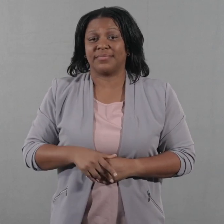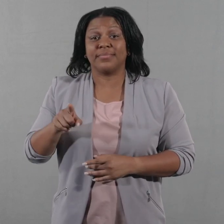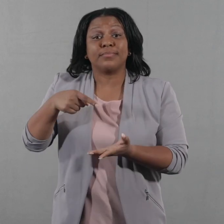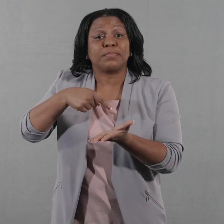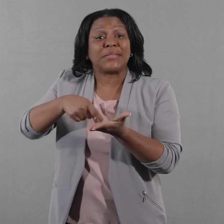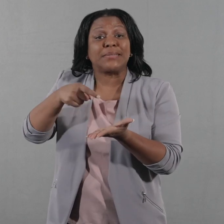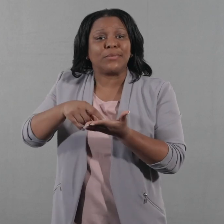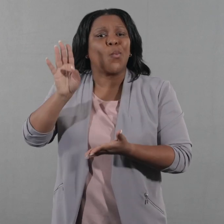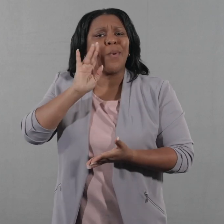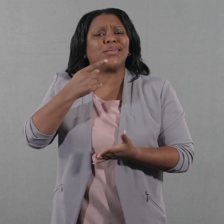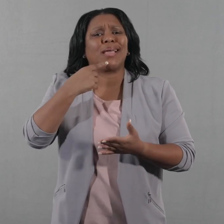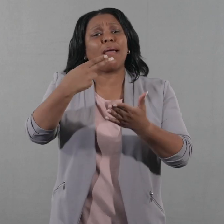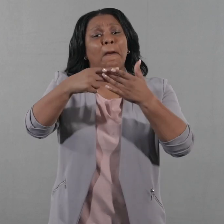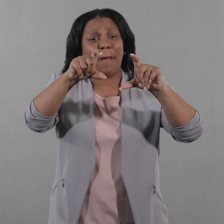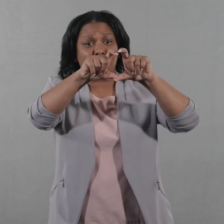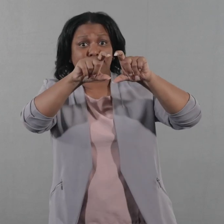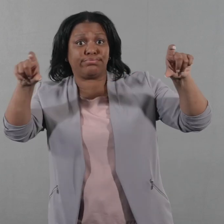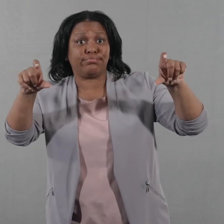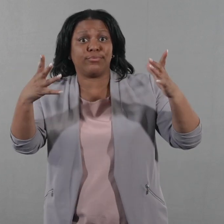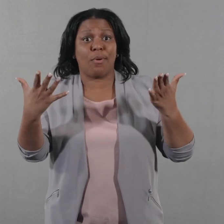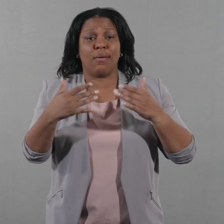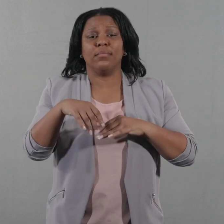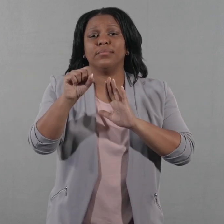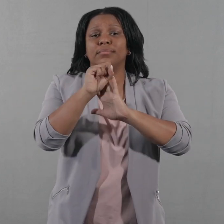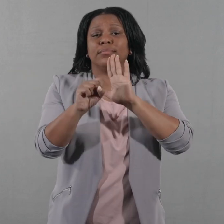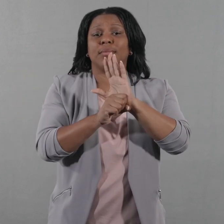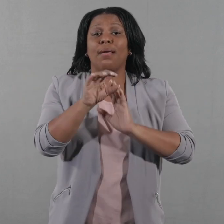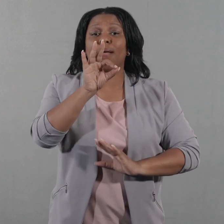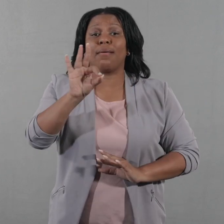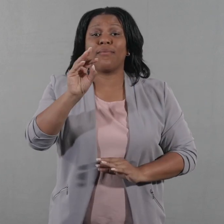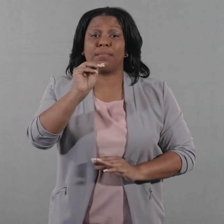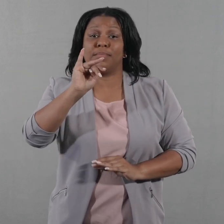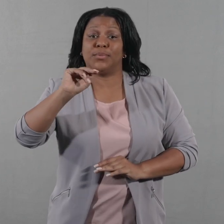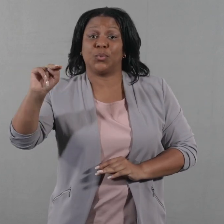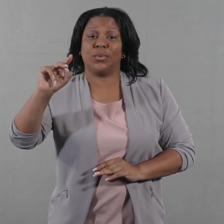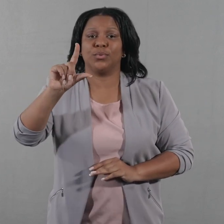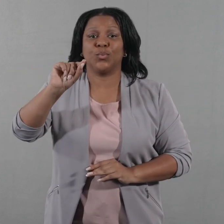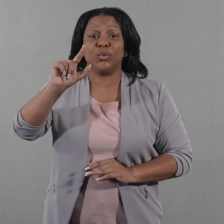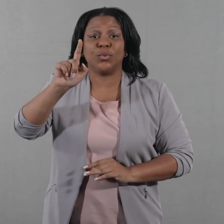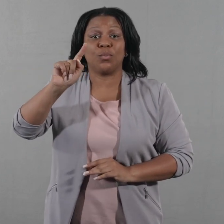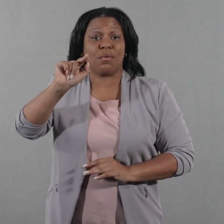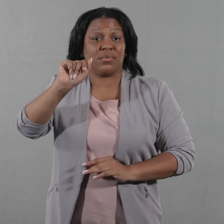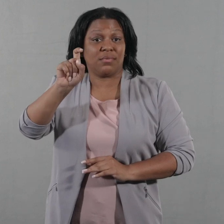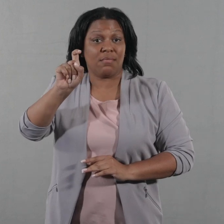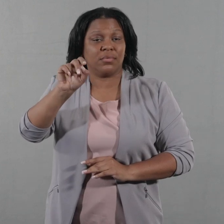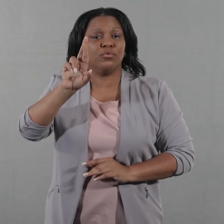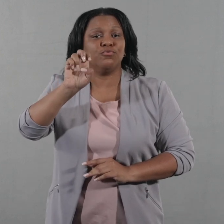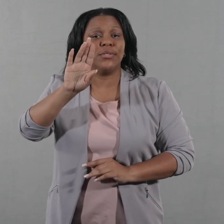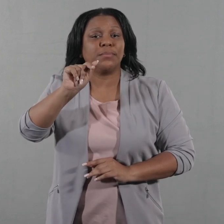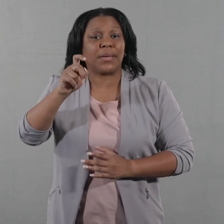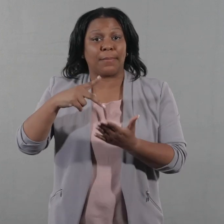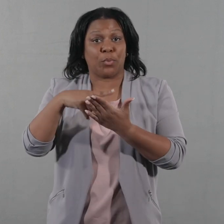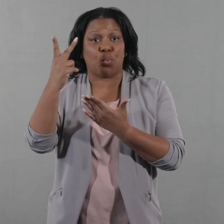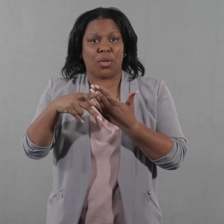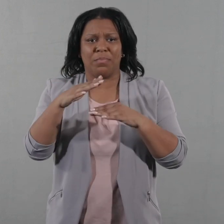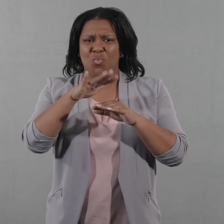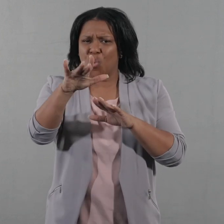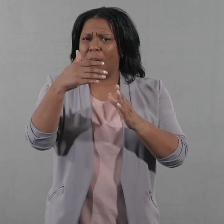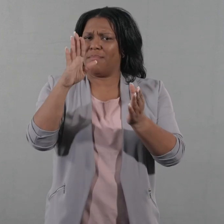The payment will say State of Minnesota 2021 Tax Rebate Program on your bank